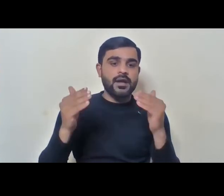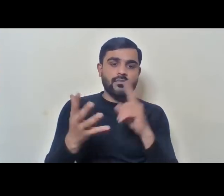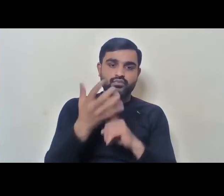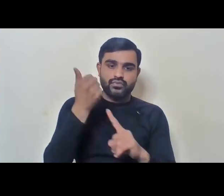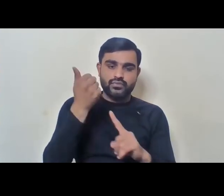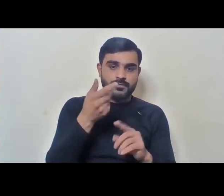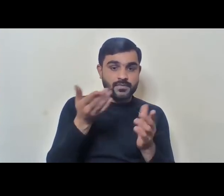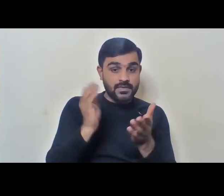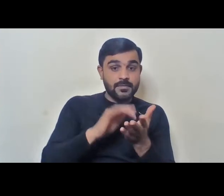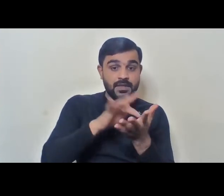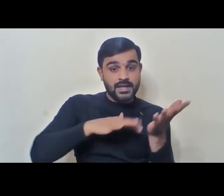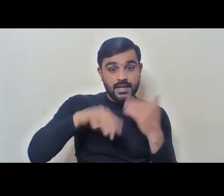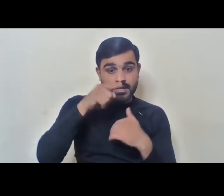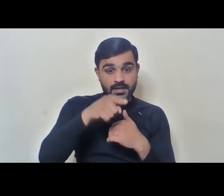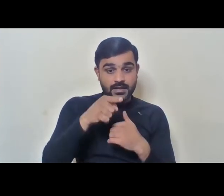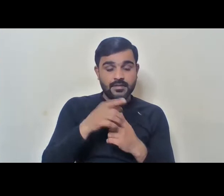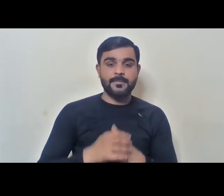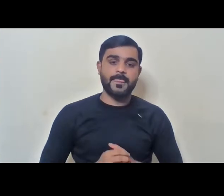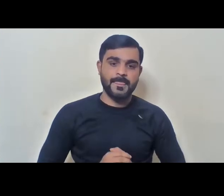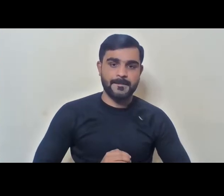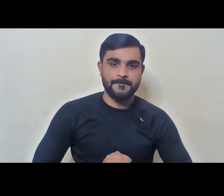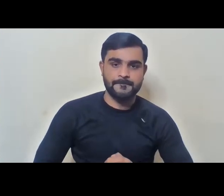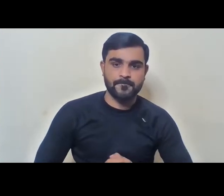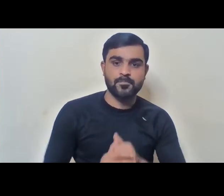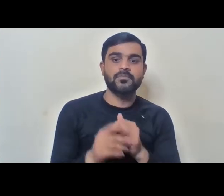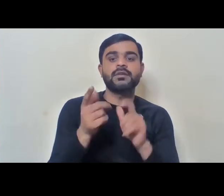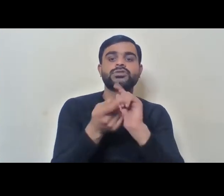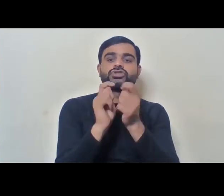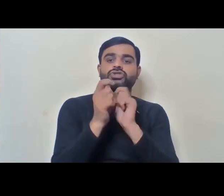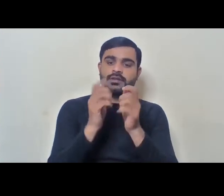an area of implementation.